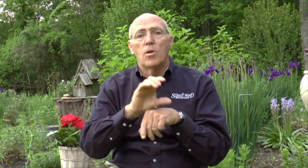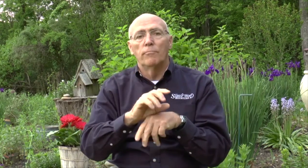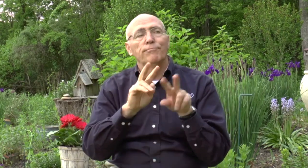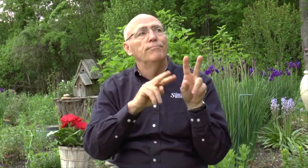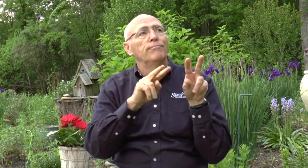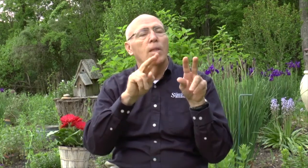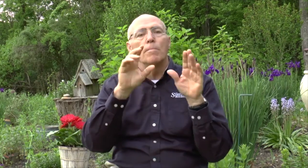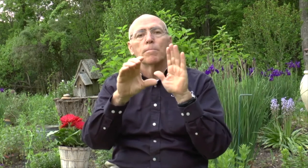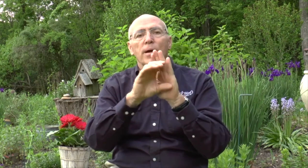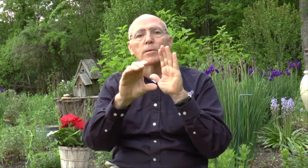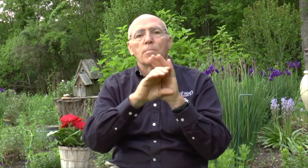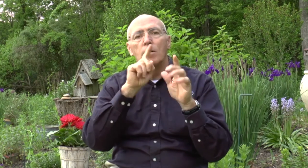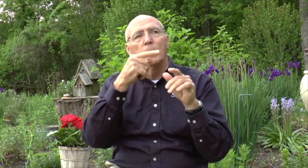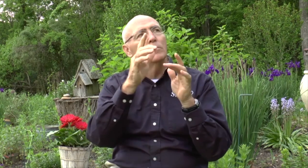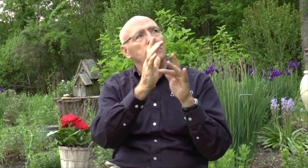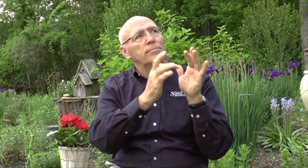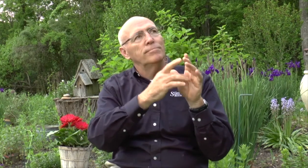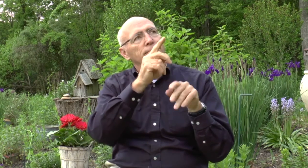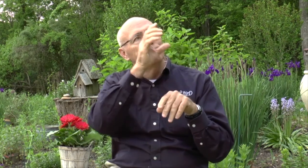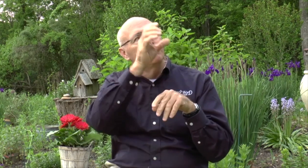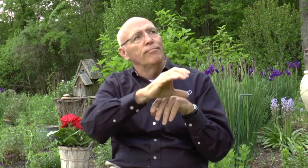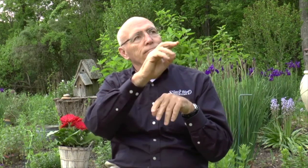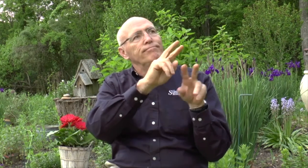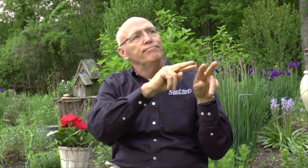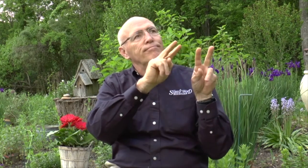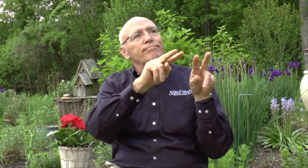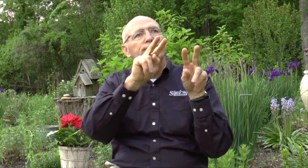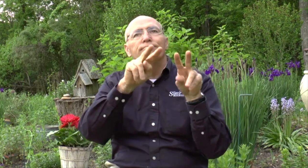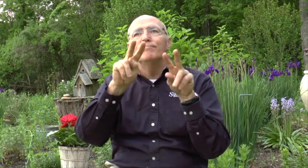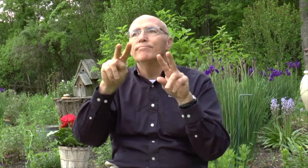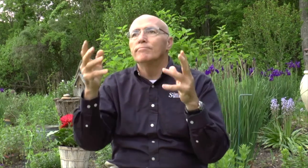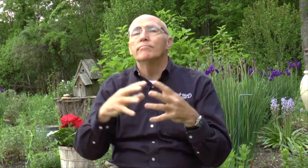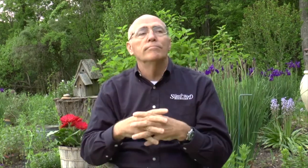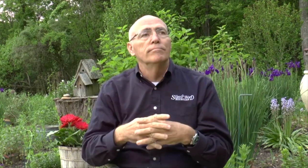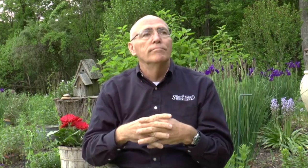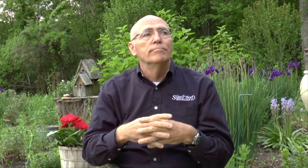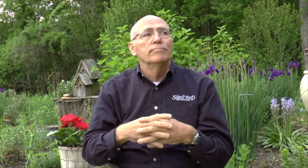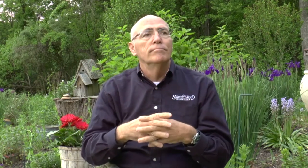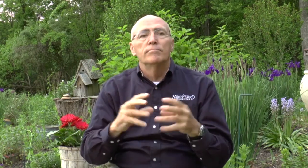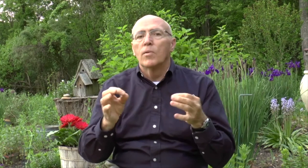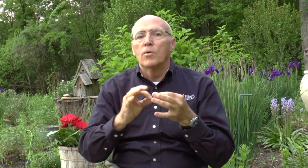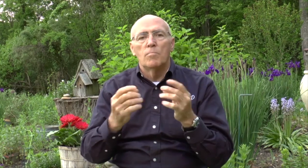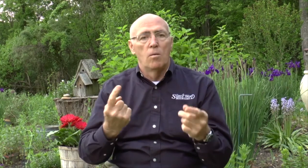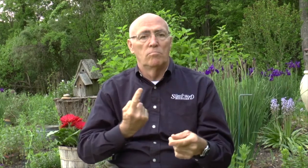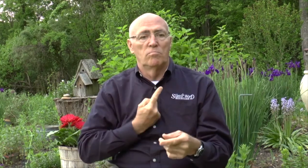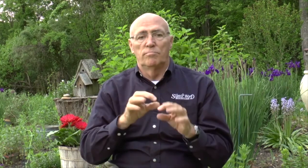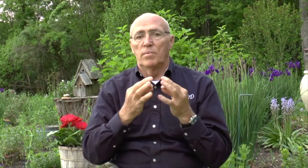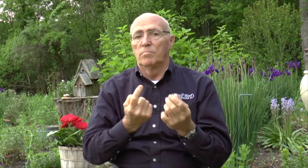life. I remember going to church and looking at the pictures on the wall. I'd see Jesus on the cross and look around the room. But I had no